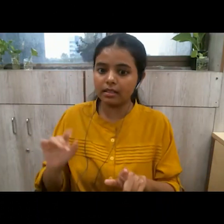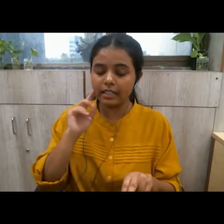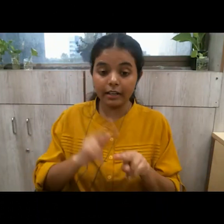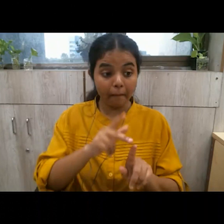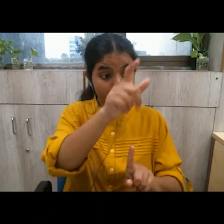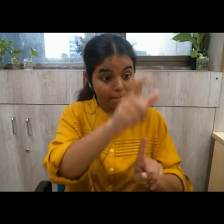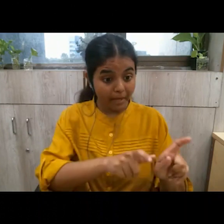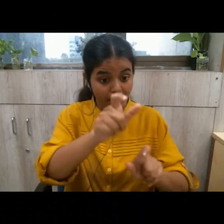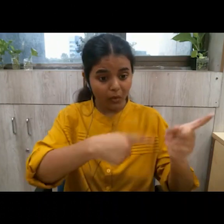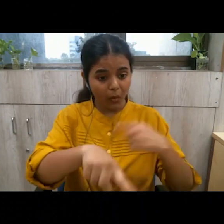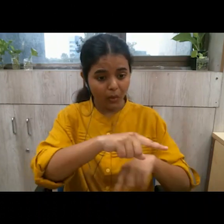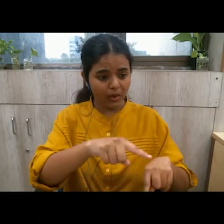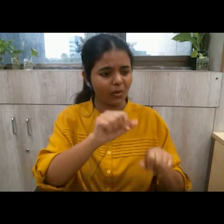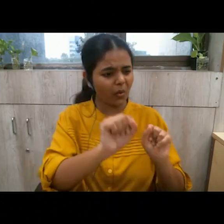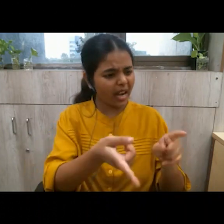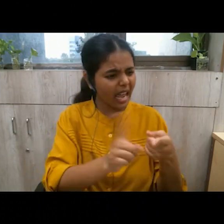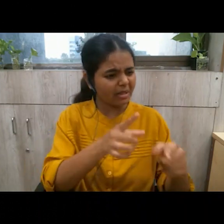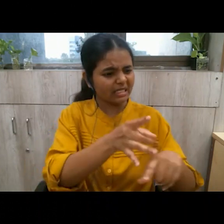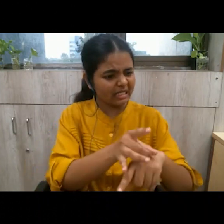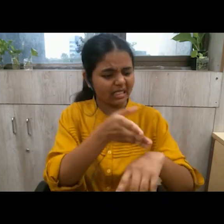if we feel the pain of others